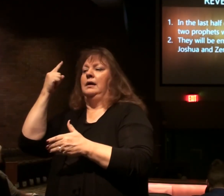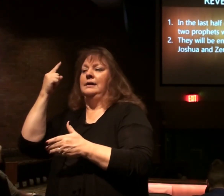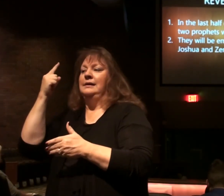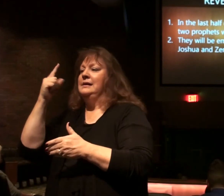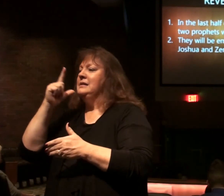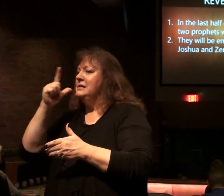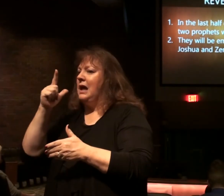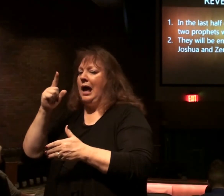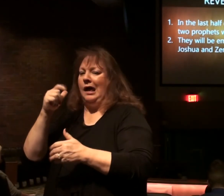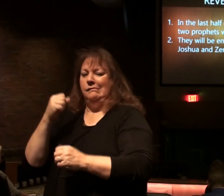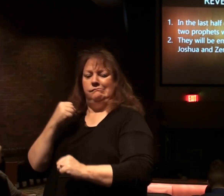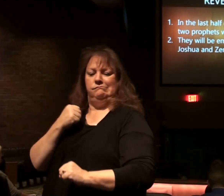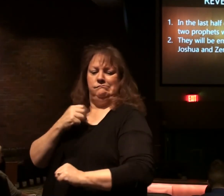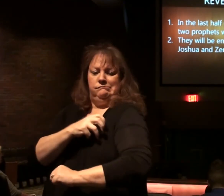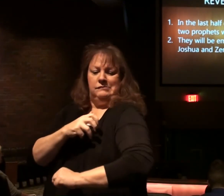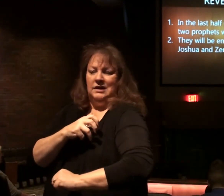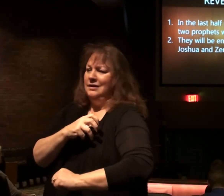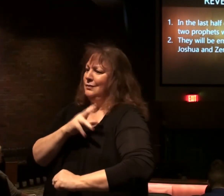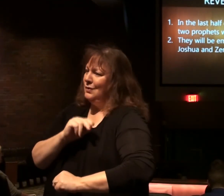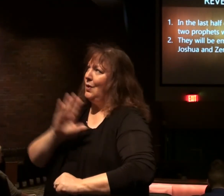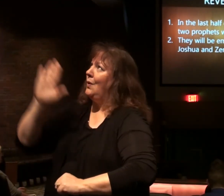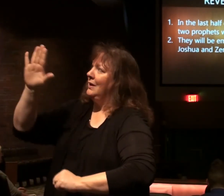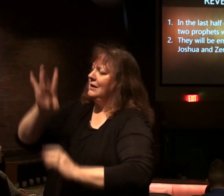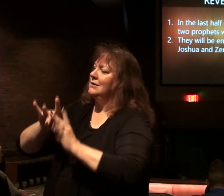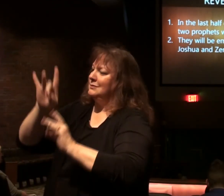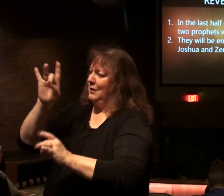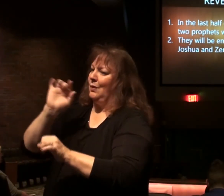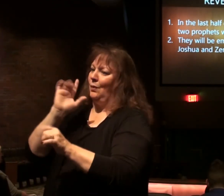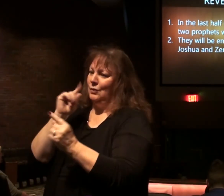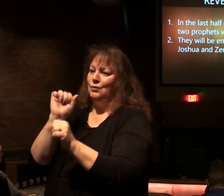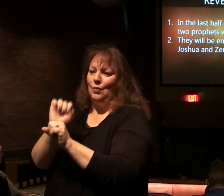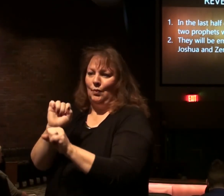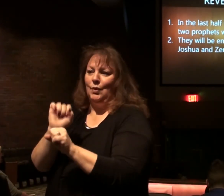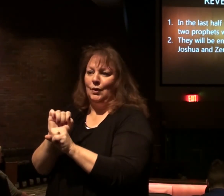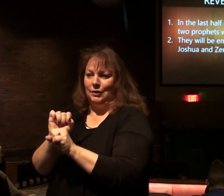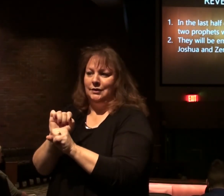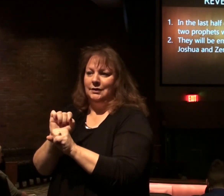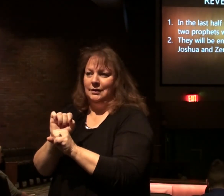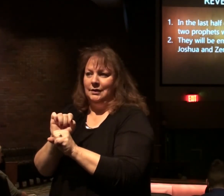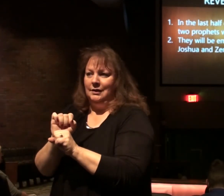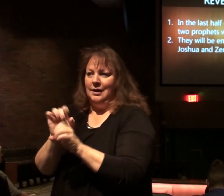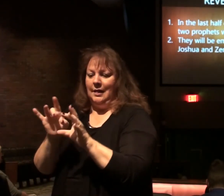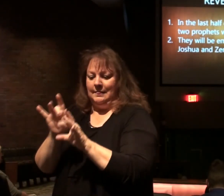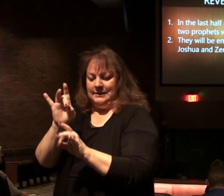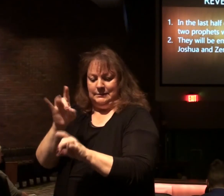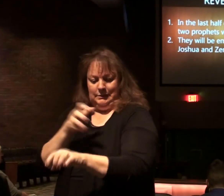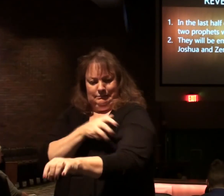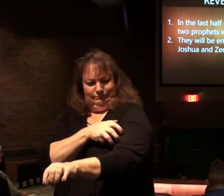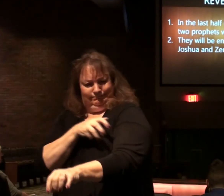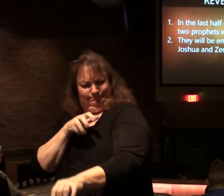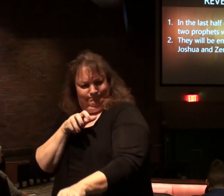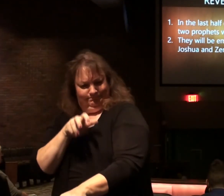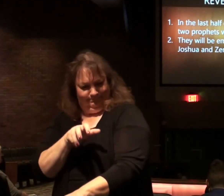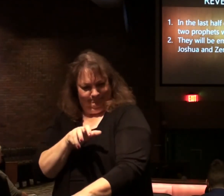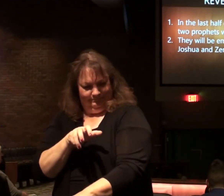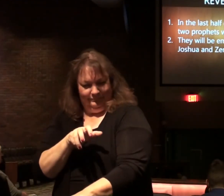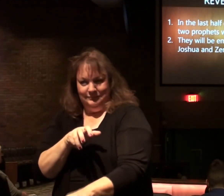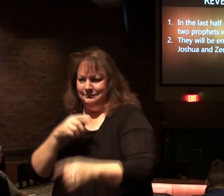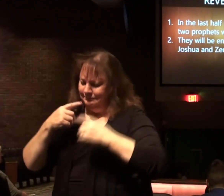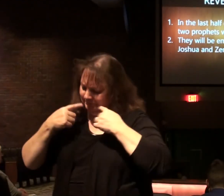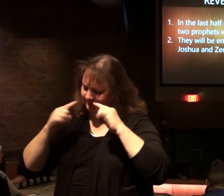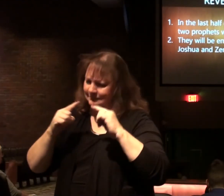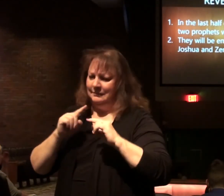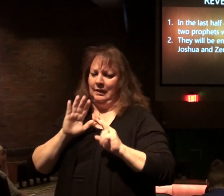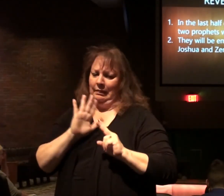by might. Nor by power. But by my spirit. Says the Lord. The spirit enabling power. To accomplish